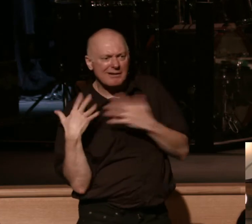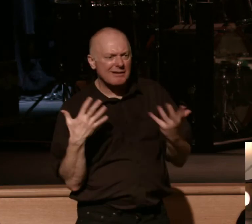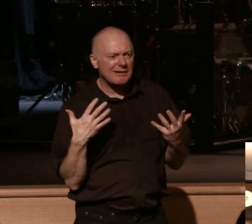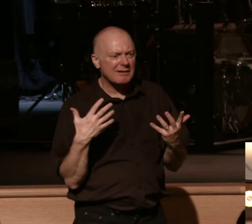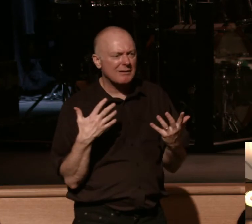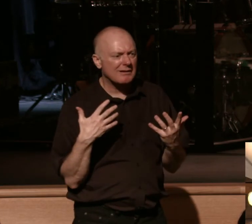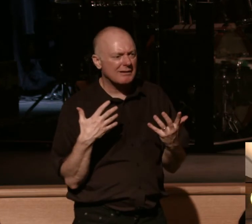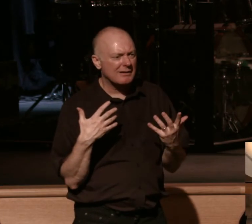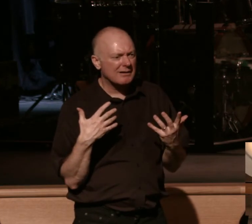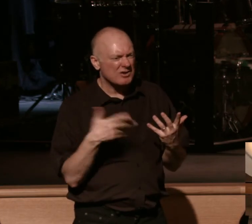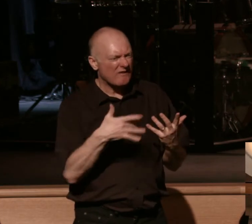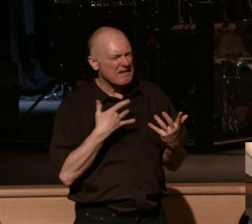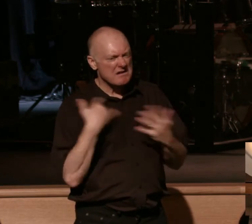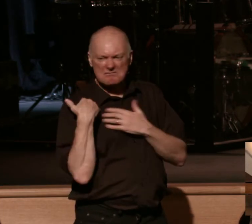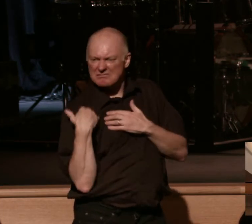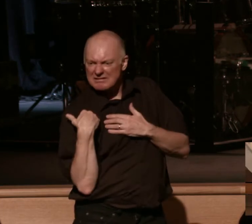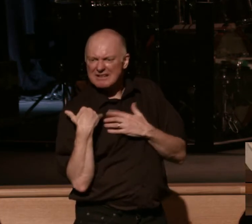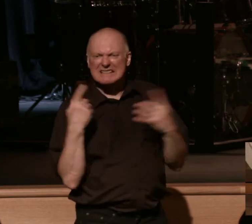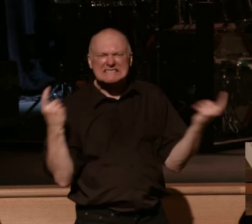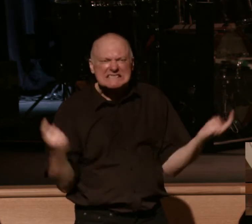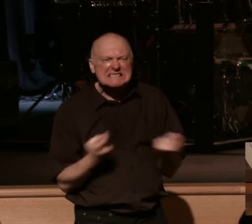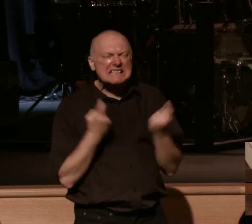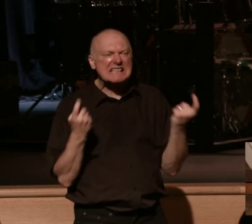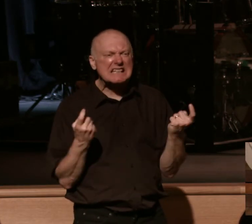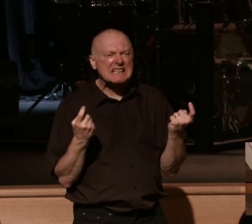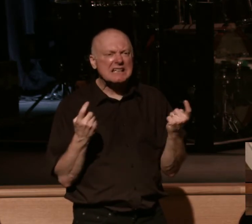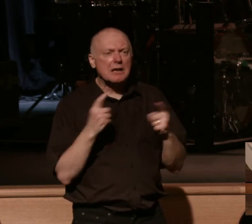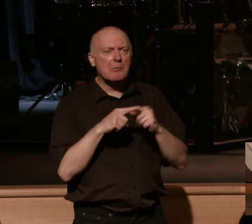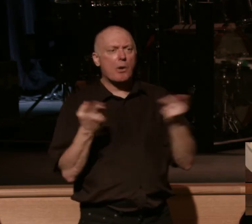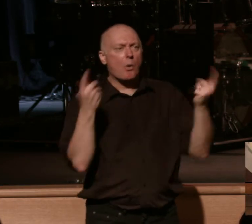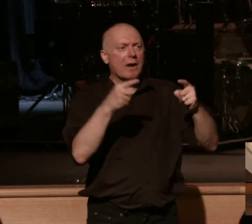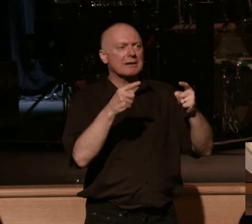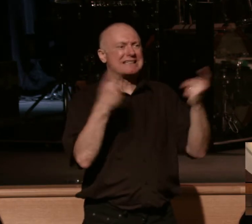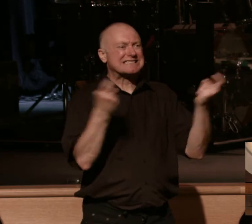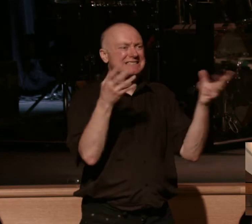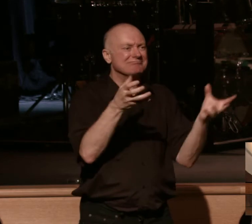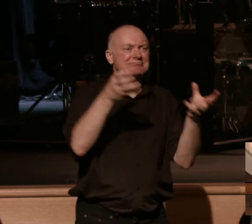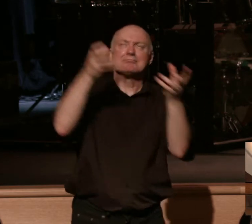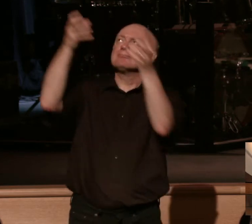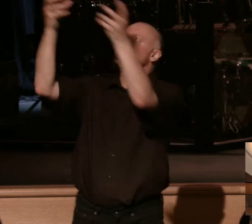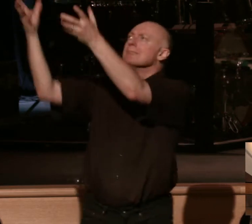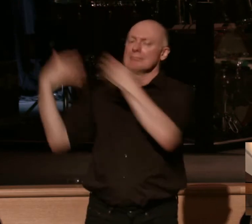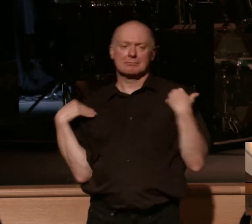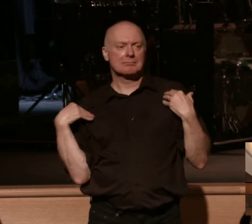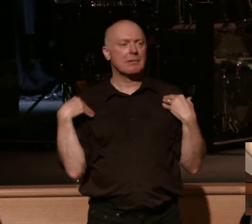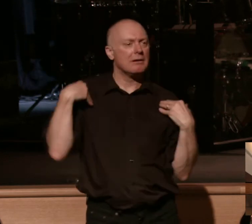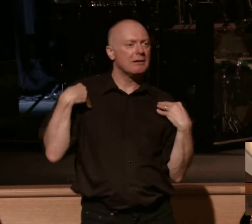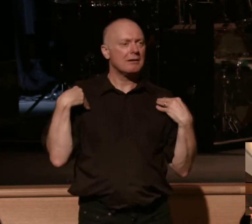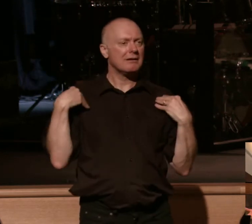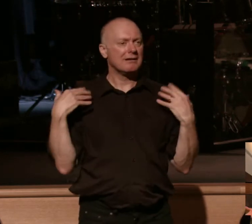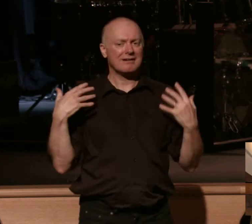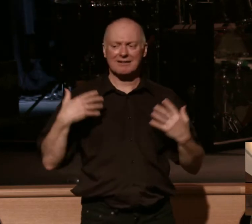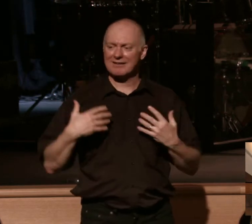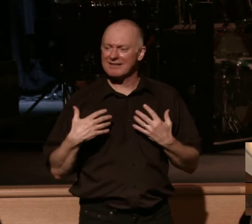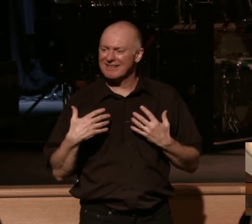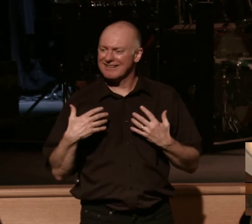so in a sense all our weight has been taken off of and onto Jesus but there's another sense and this is the Bible teaching us now